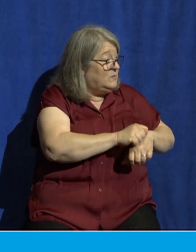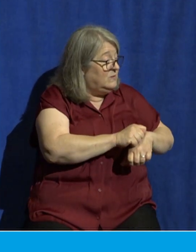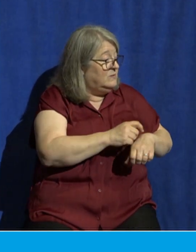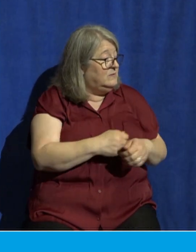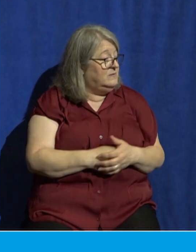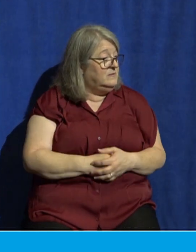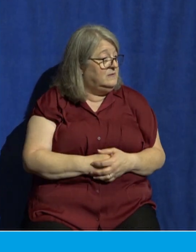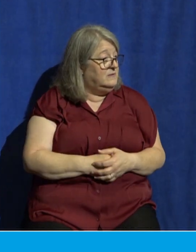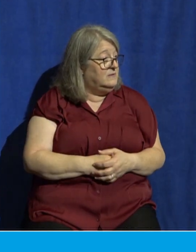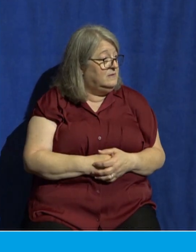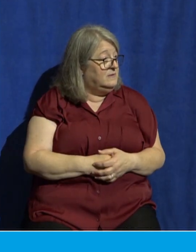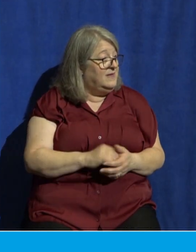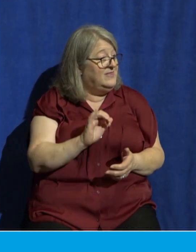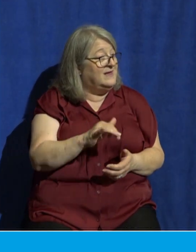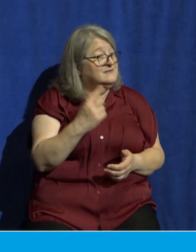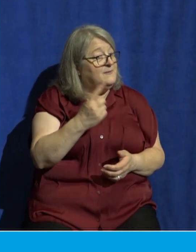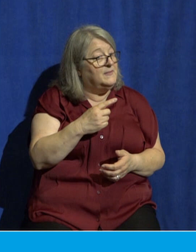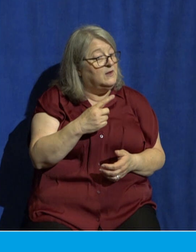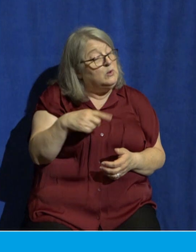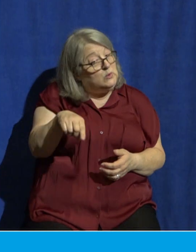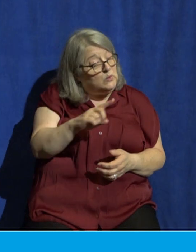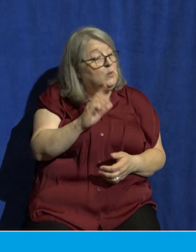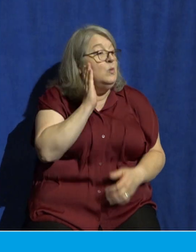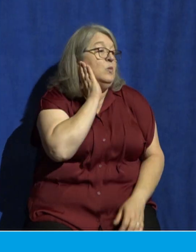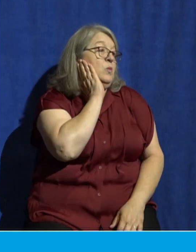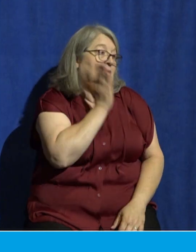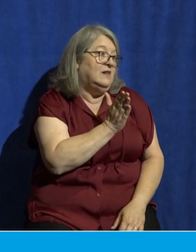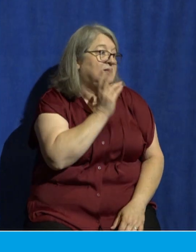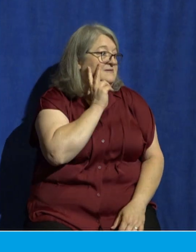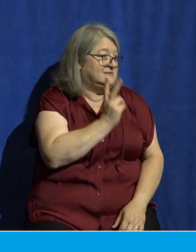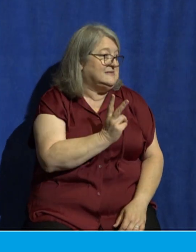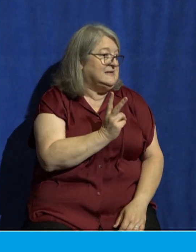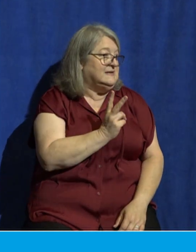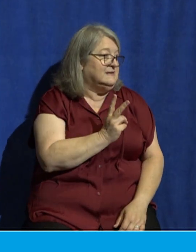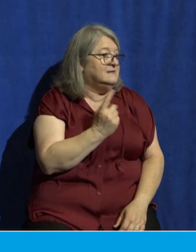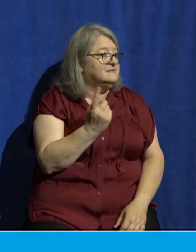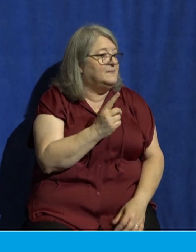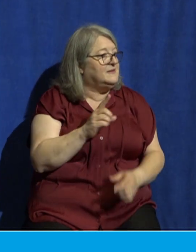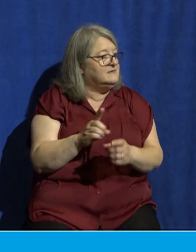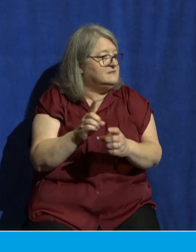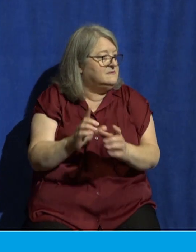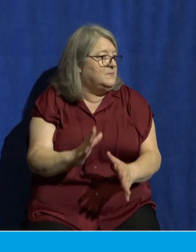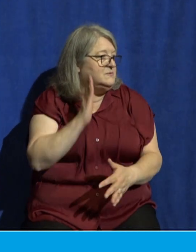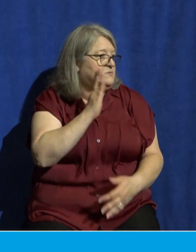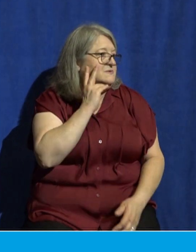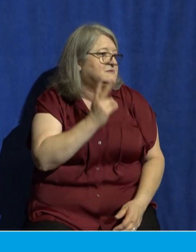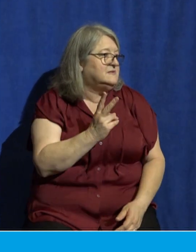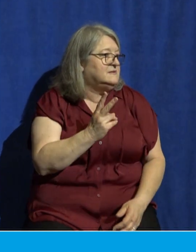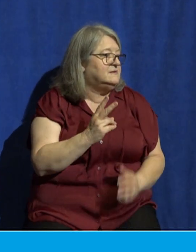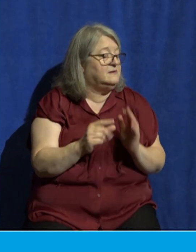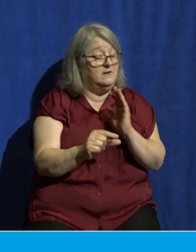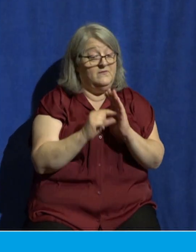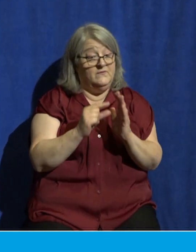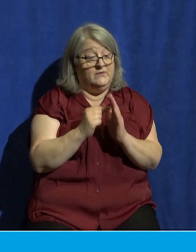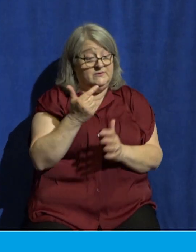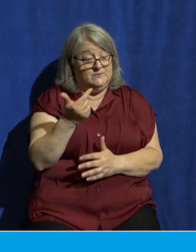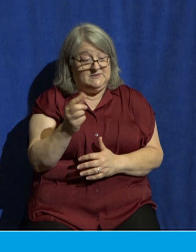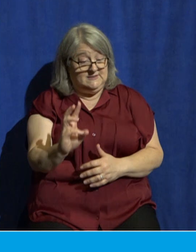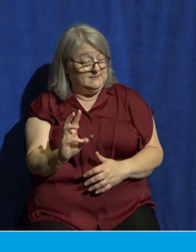he says this is something that you're going to actually see. And then in verse 26, it seems like he's